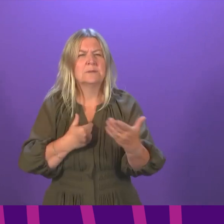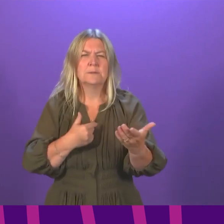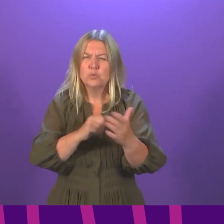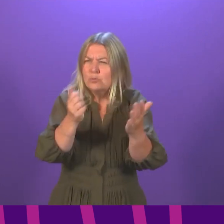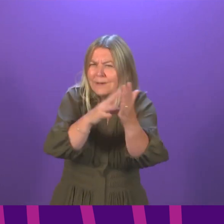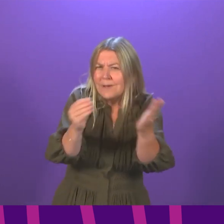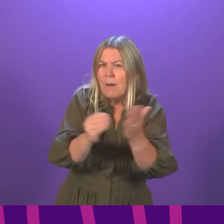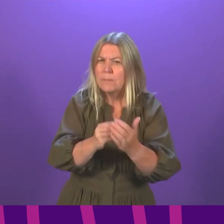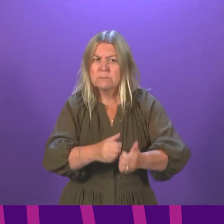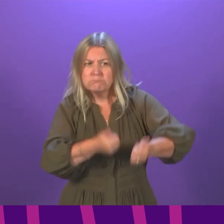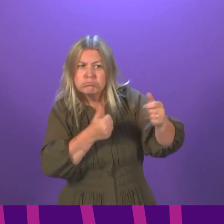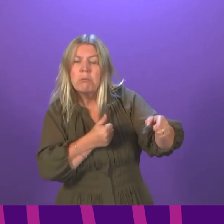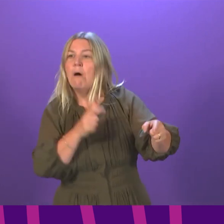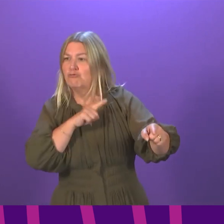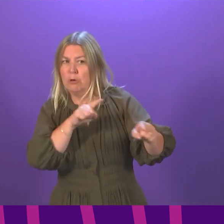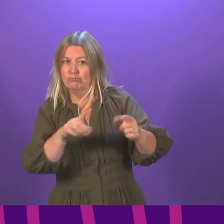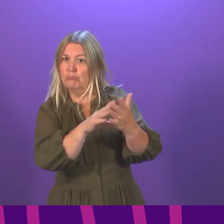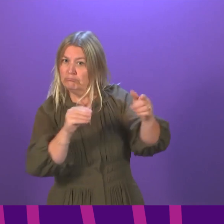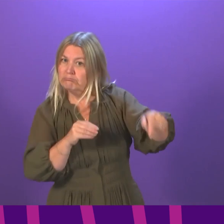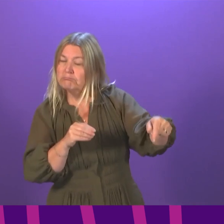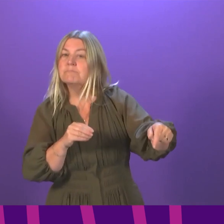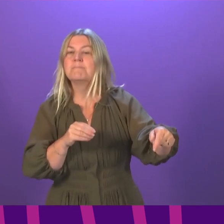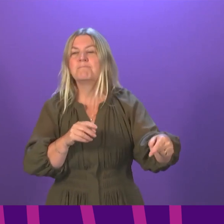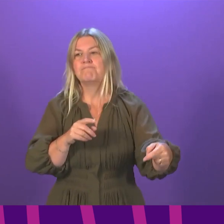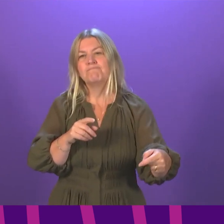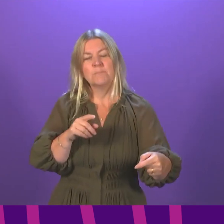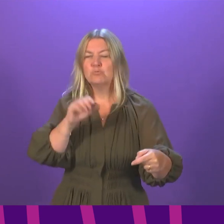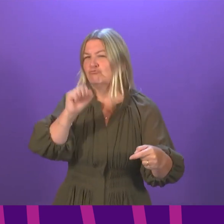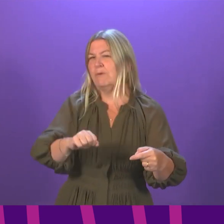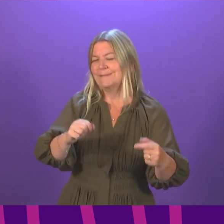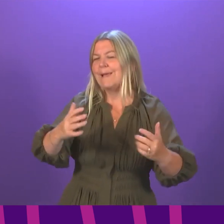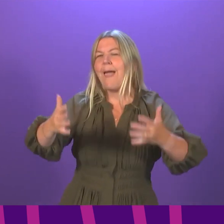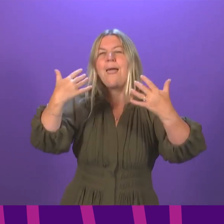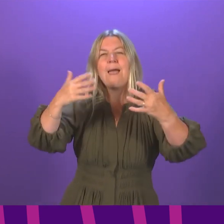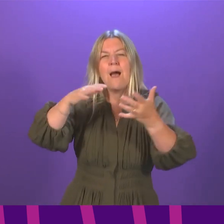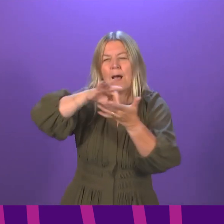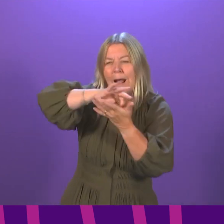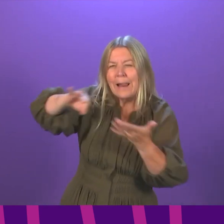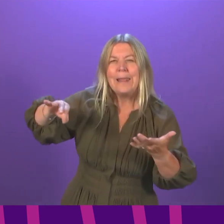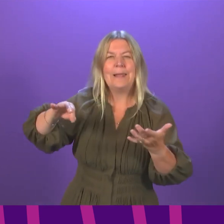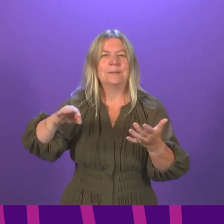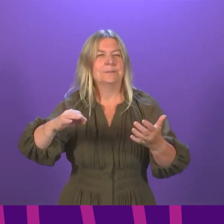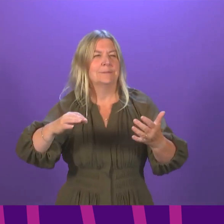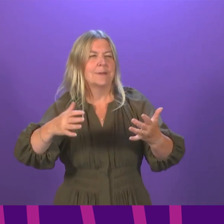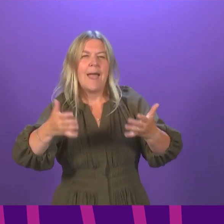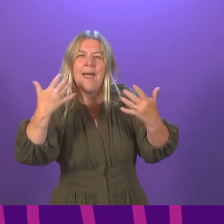include, I can confirm, consideration of the role of air cleaning and air filtration technology.